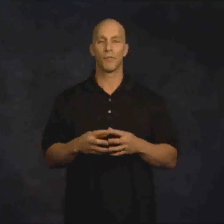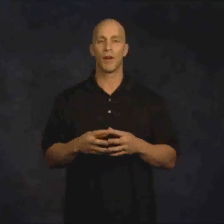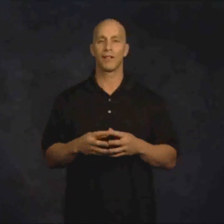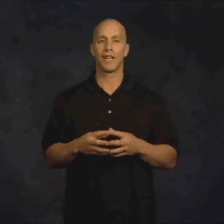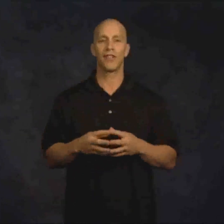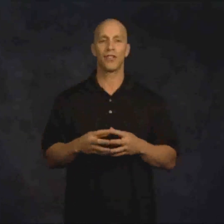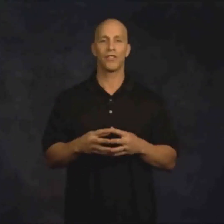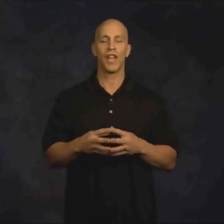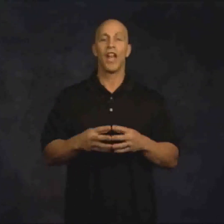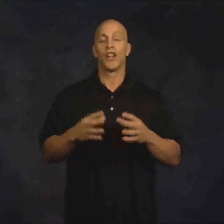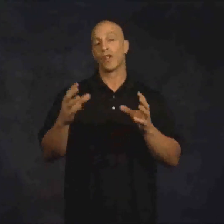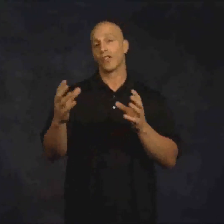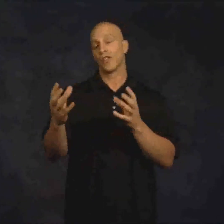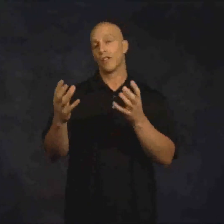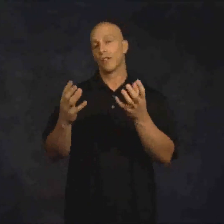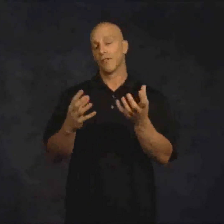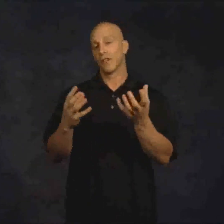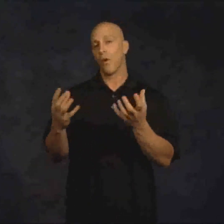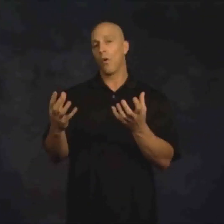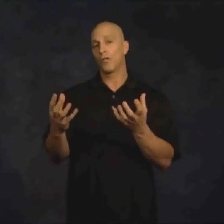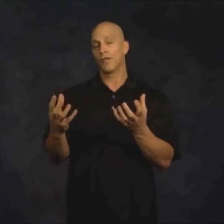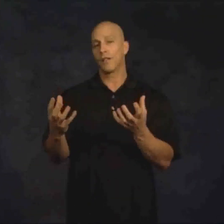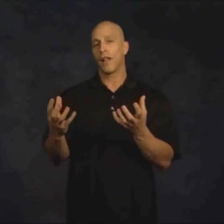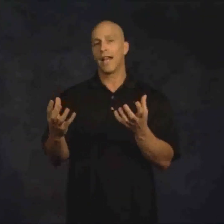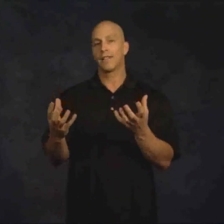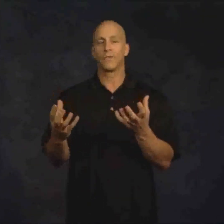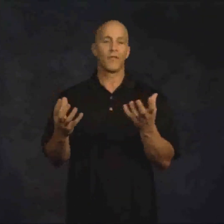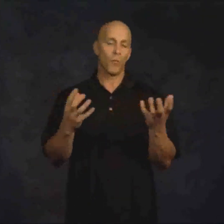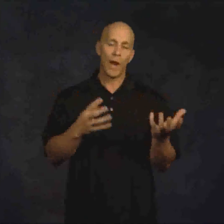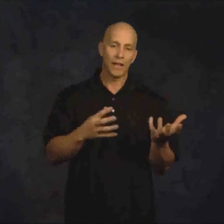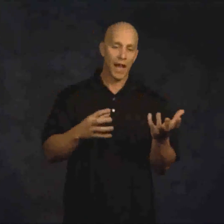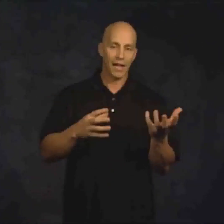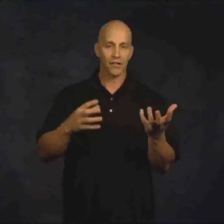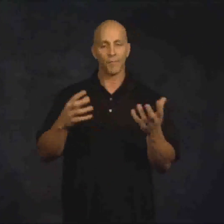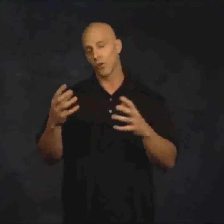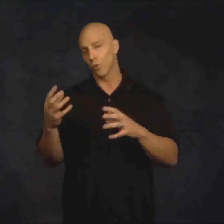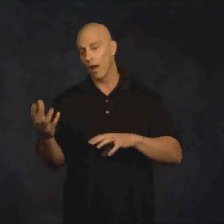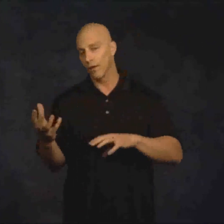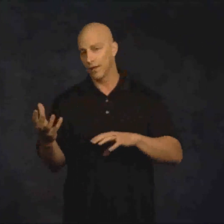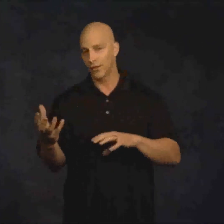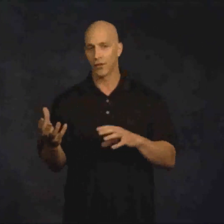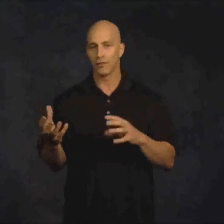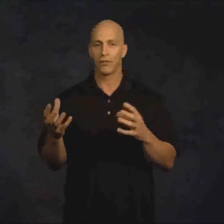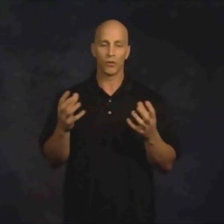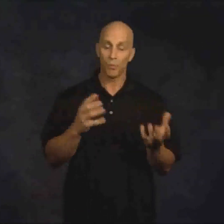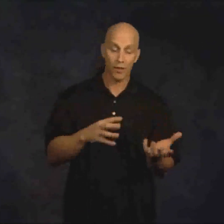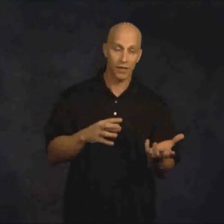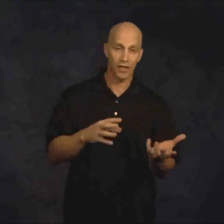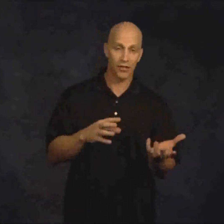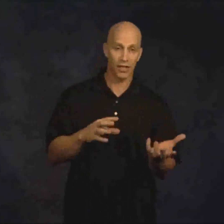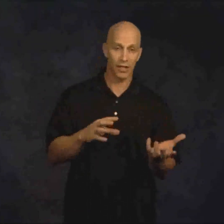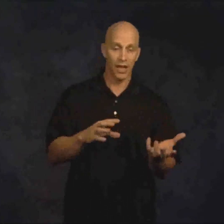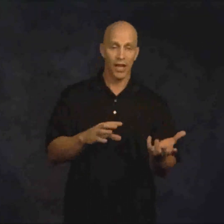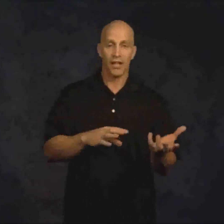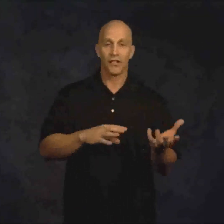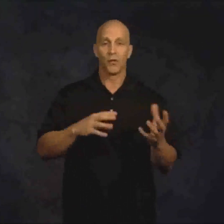presentations. You're going to see the different goals of a client from weight loss to wellness, to sports conditioning, to